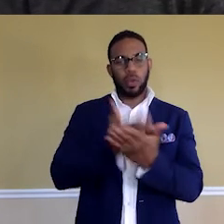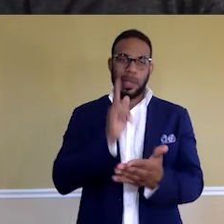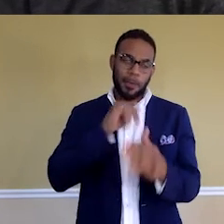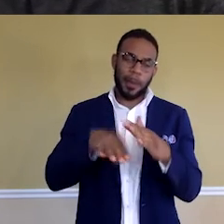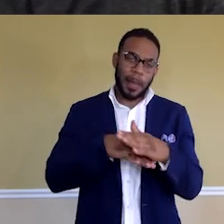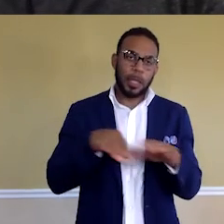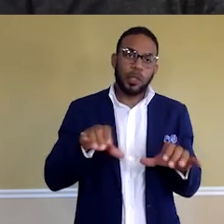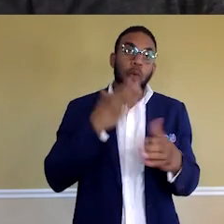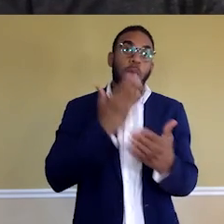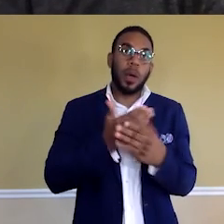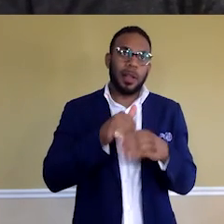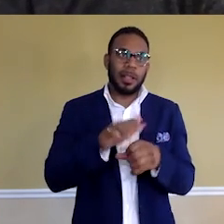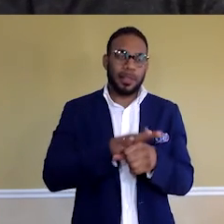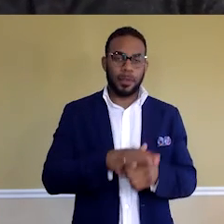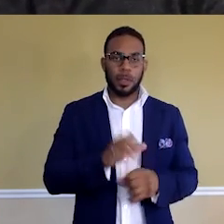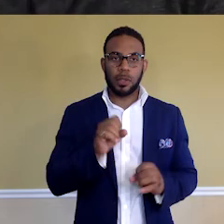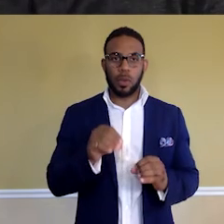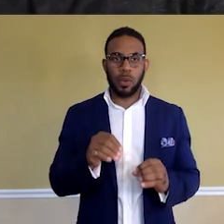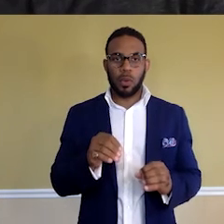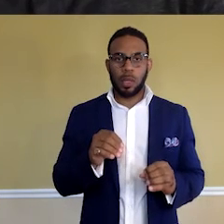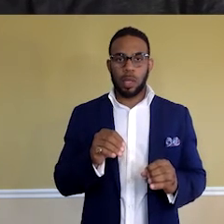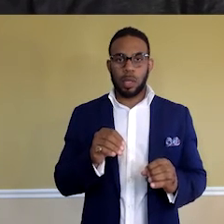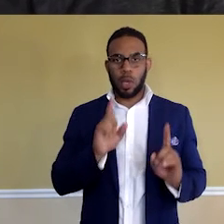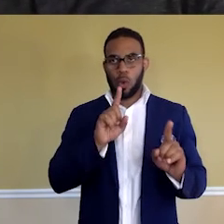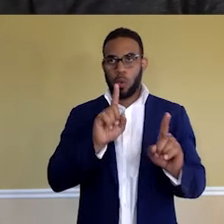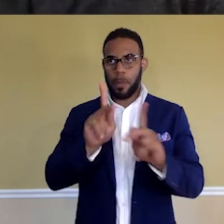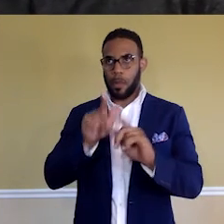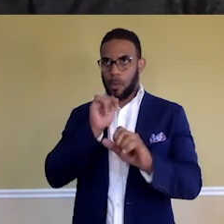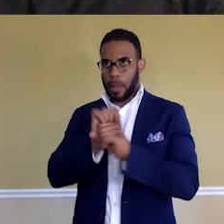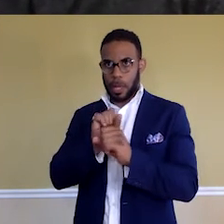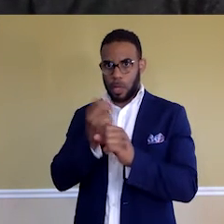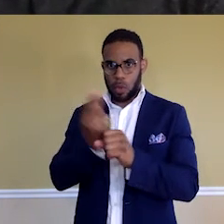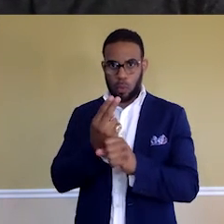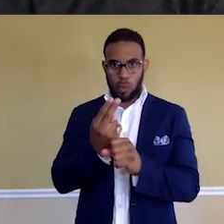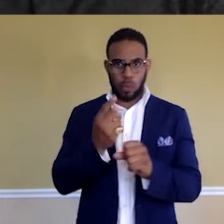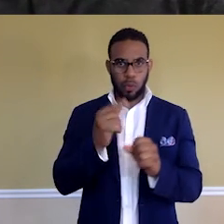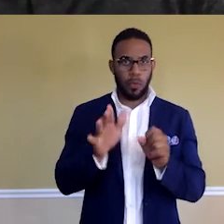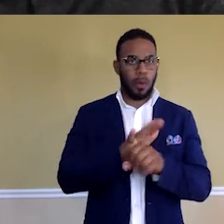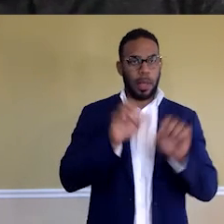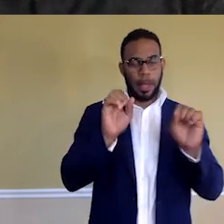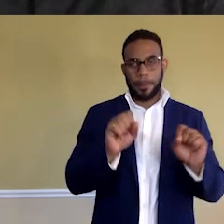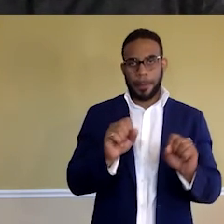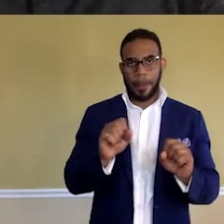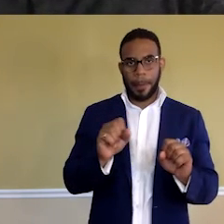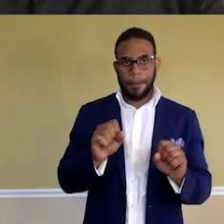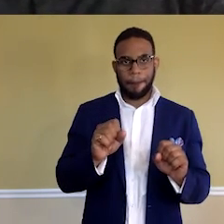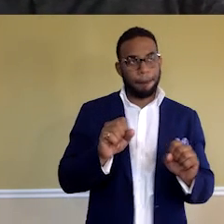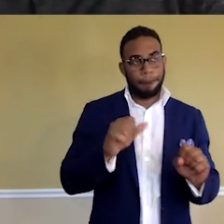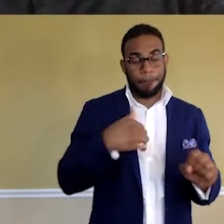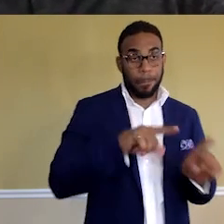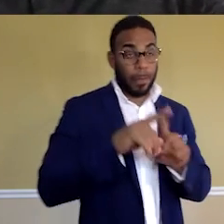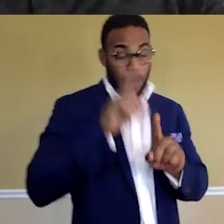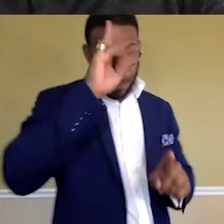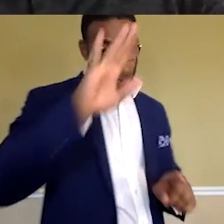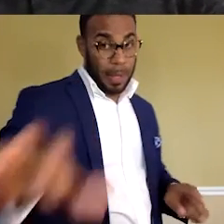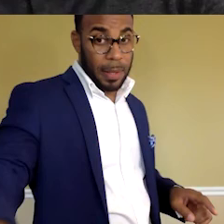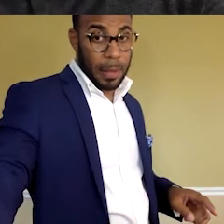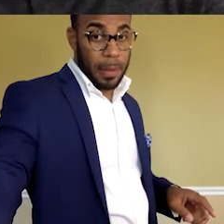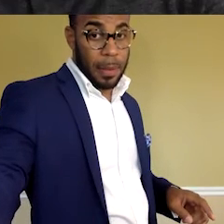do well in this field. So it's going to people that can actually utilize it to its full capability. I also believe he probably fights crime